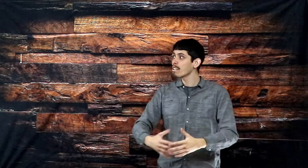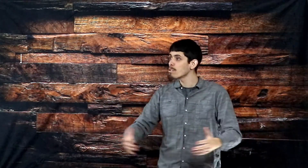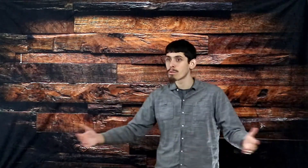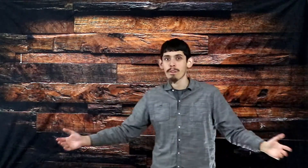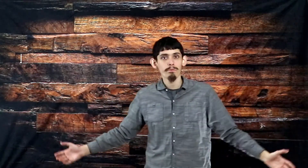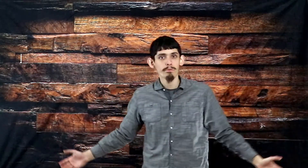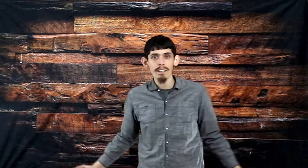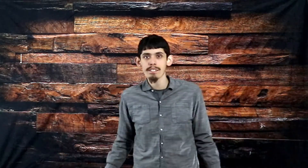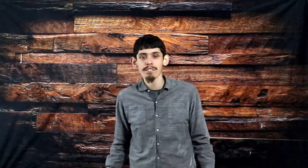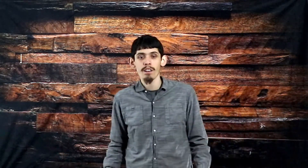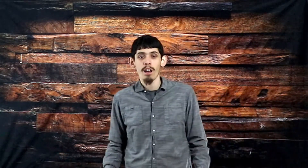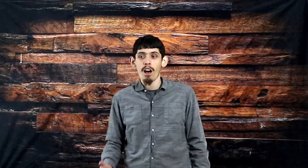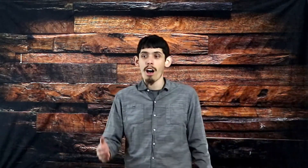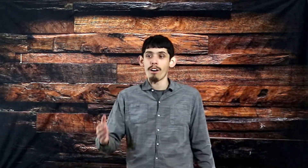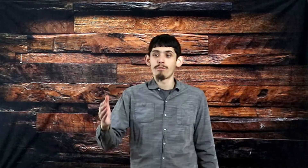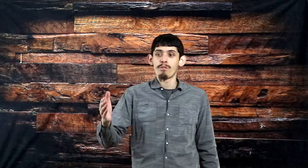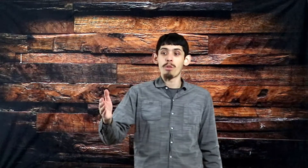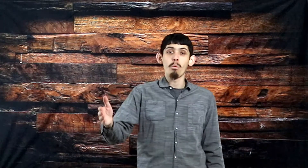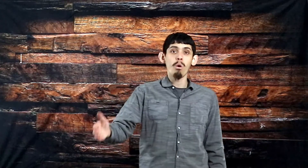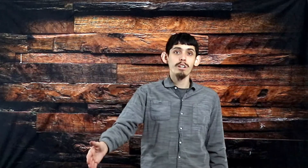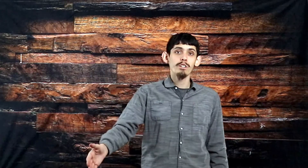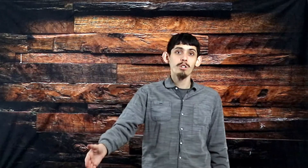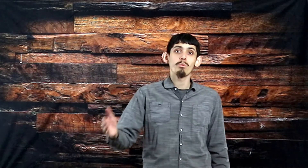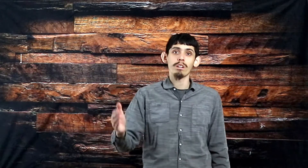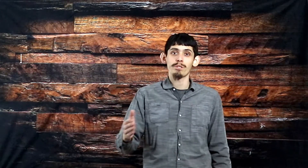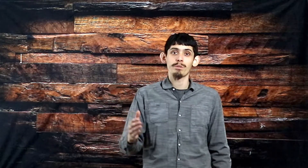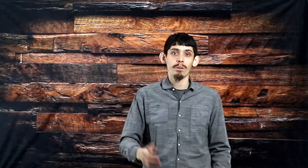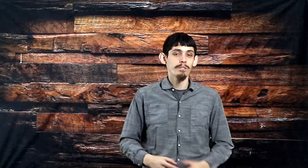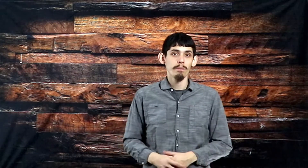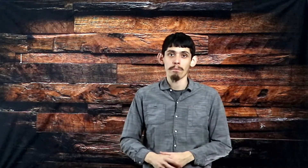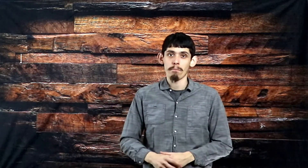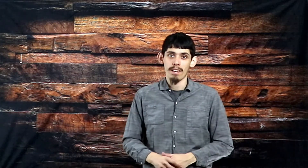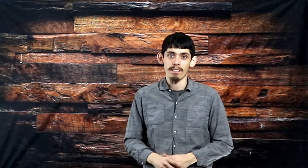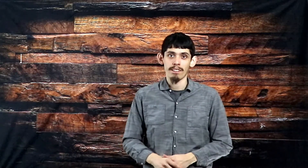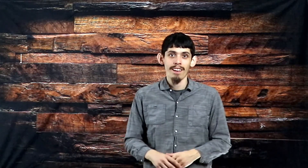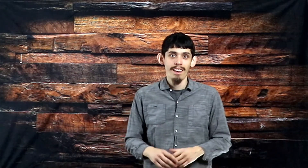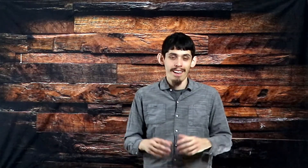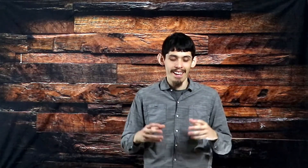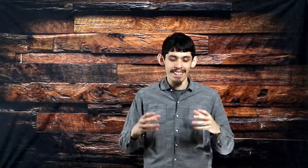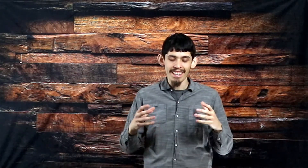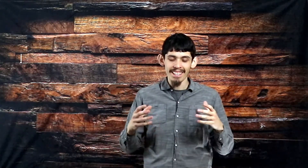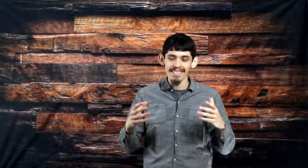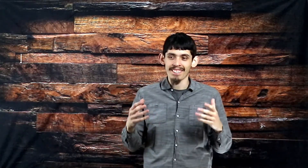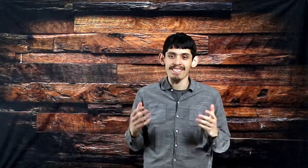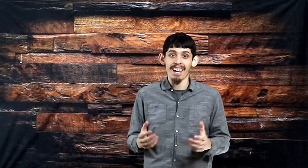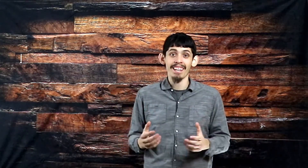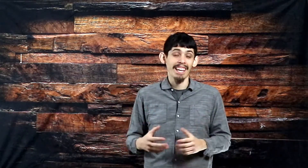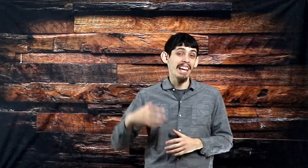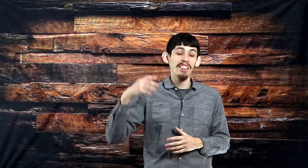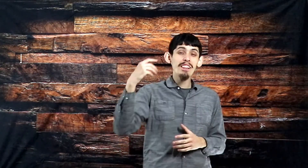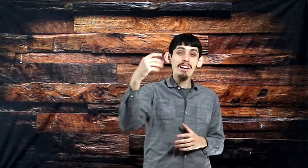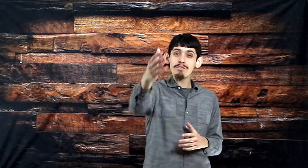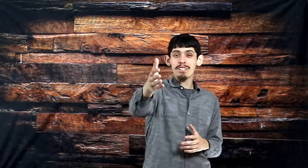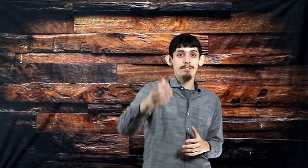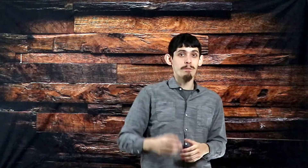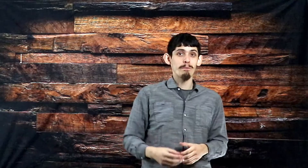with the presence of the One who once dwelt among men. And it is exciting. And I'd love to hear from you